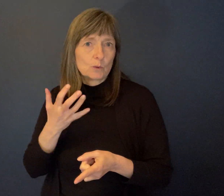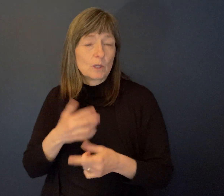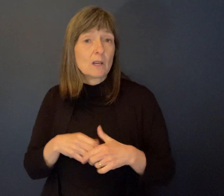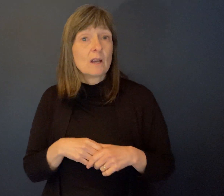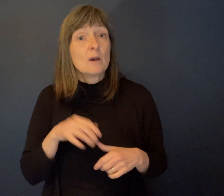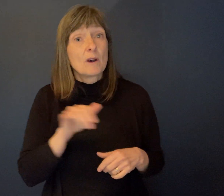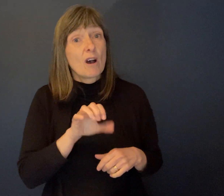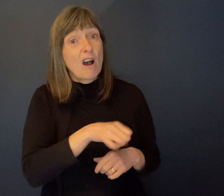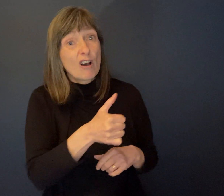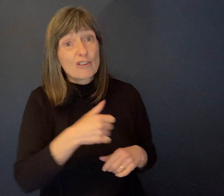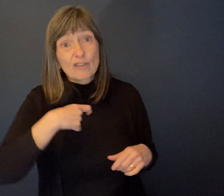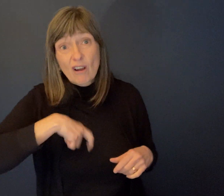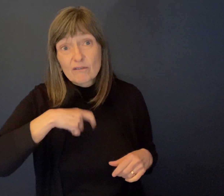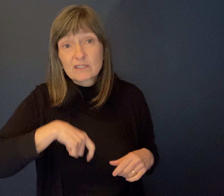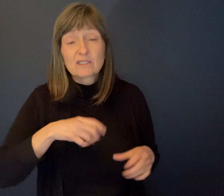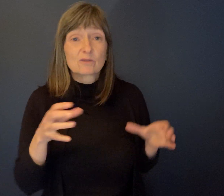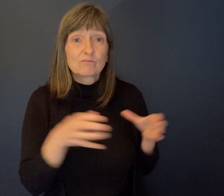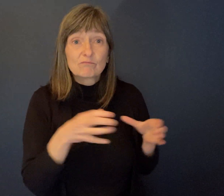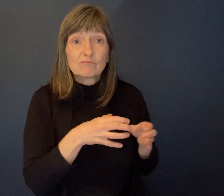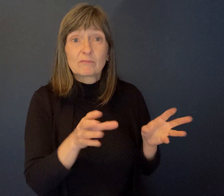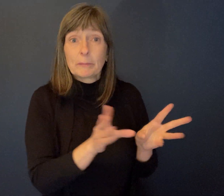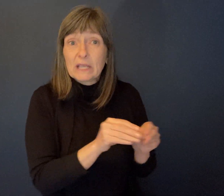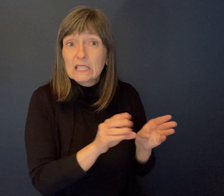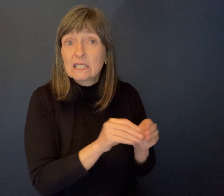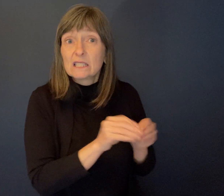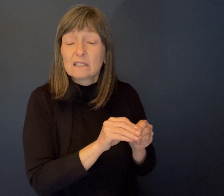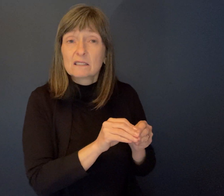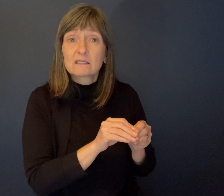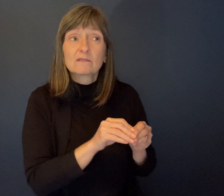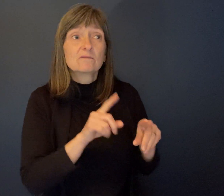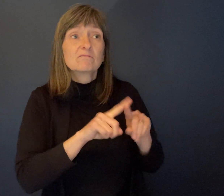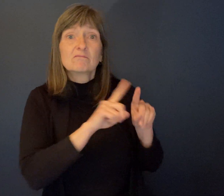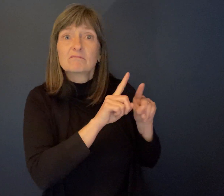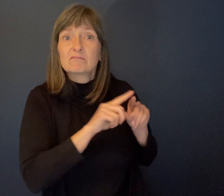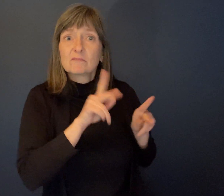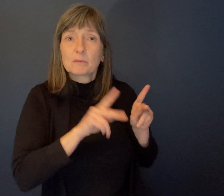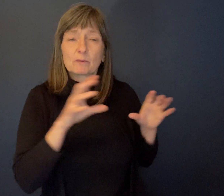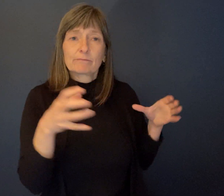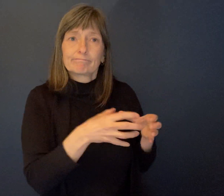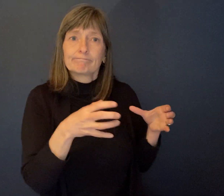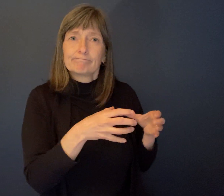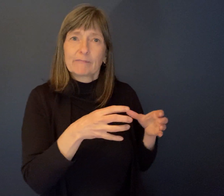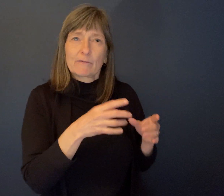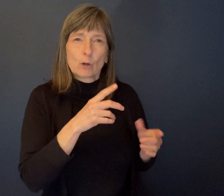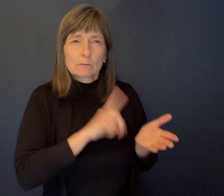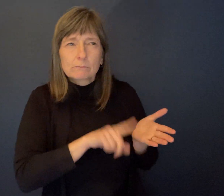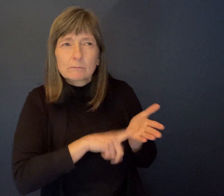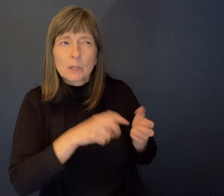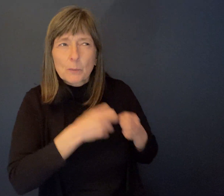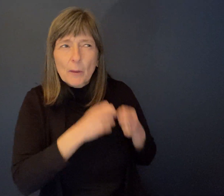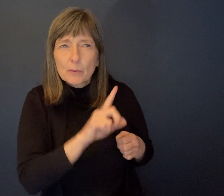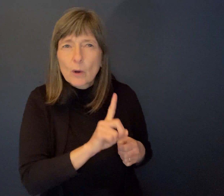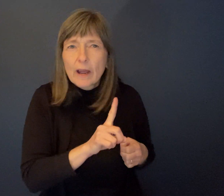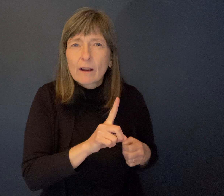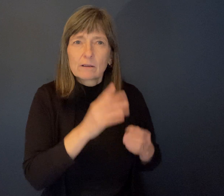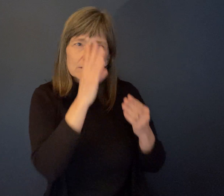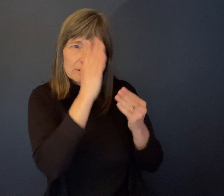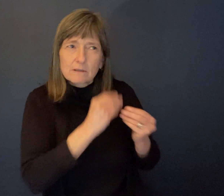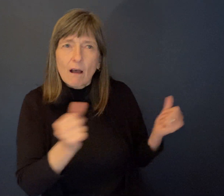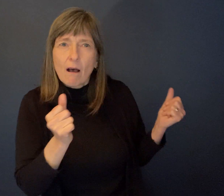conferences and abilities for people to come together and explore the issues and strategize and brainstorm and lobby provincial